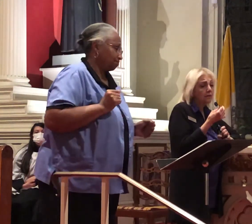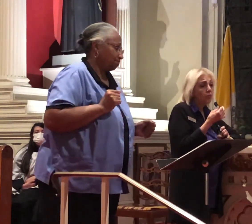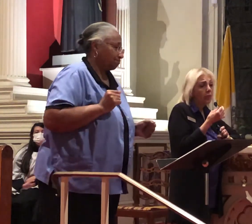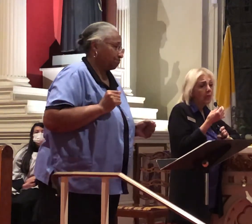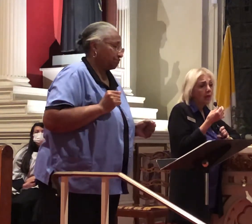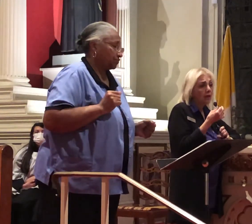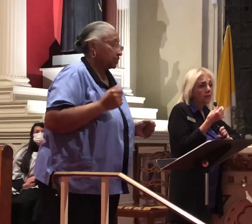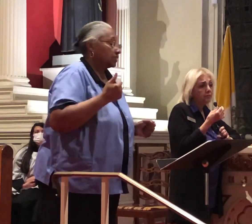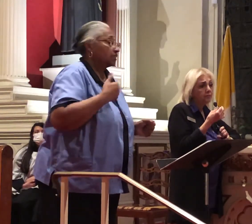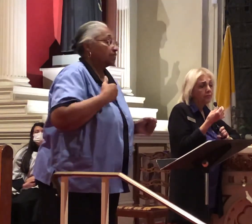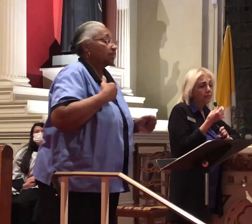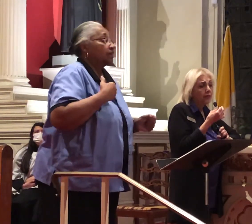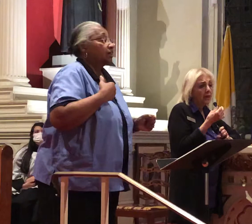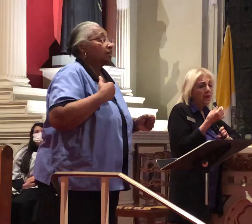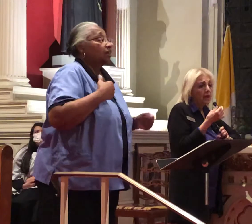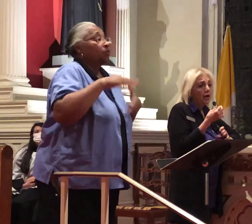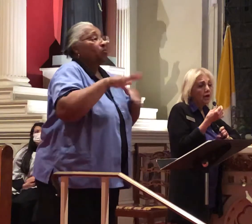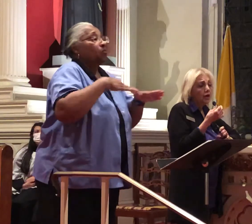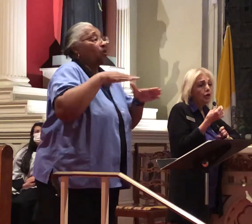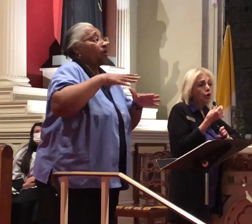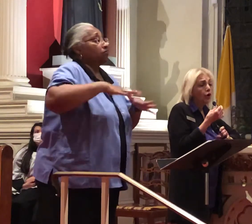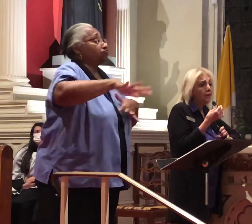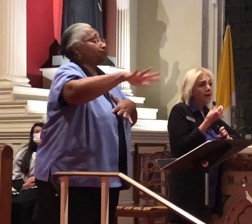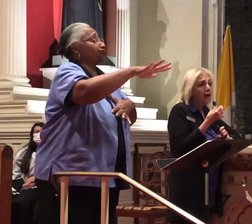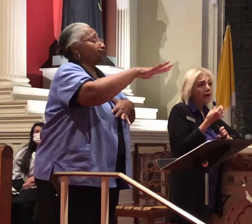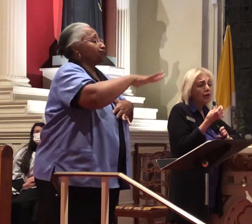and I walked around our neighborhood here